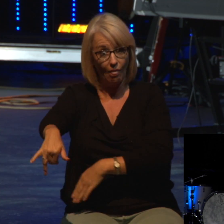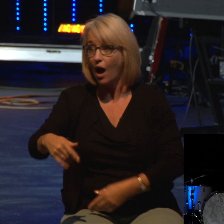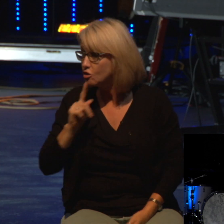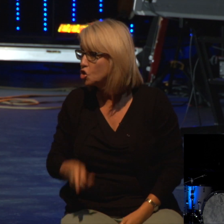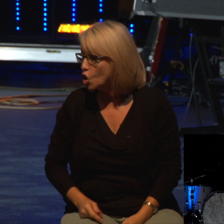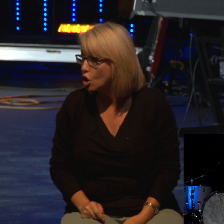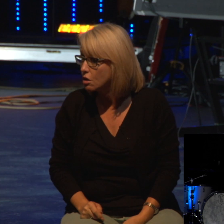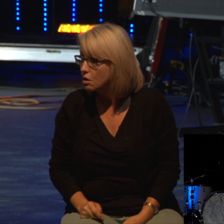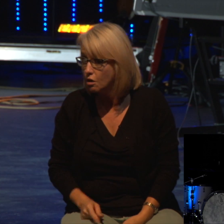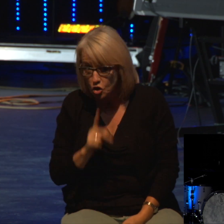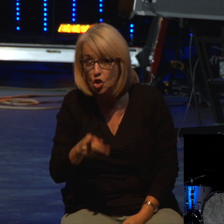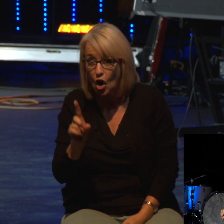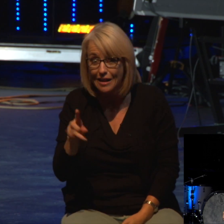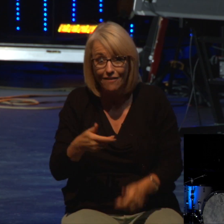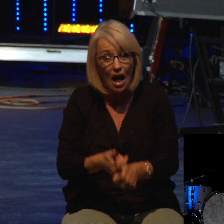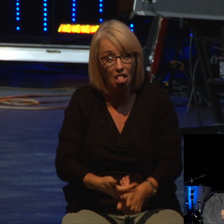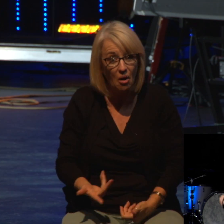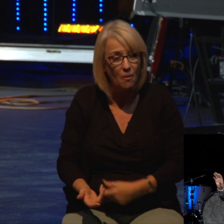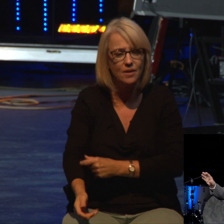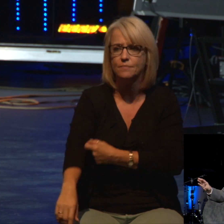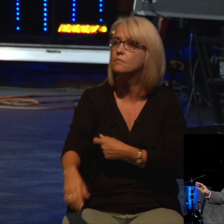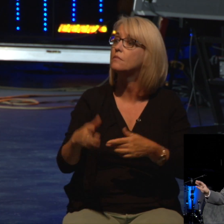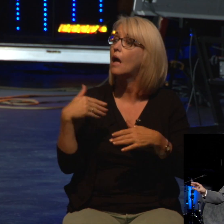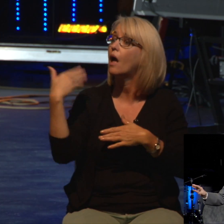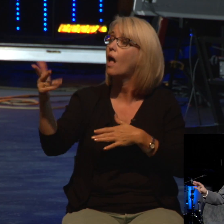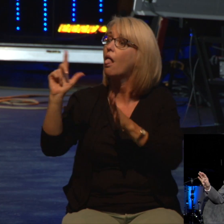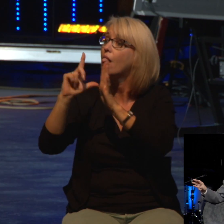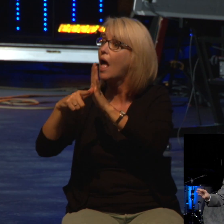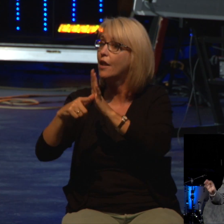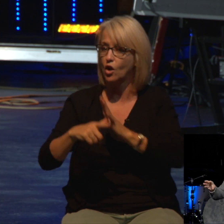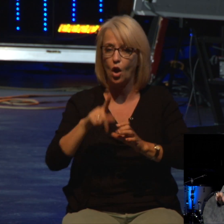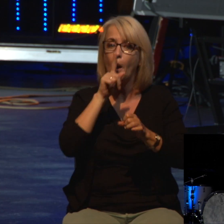Okay. You go in as they get into the promised land, you have this story we're studying about Achan.